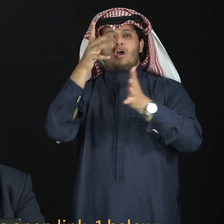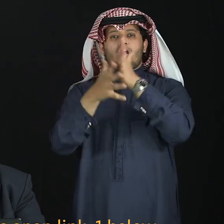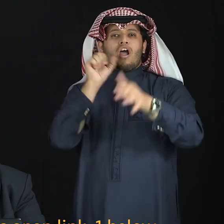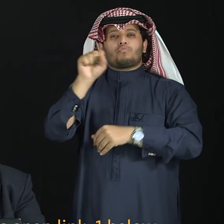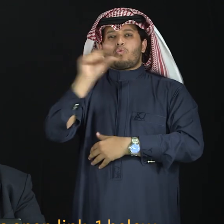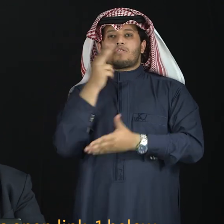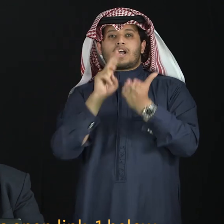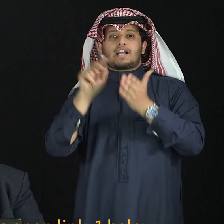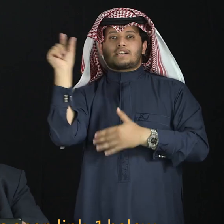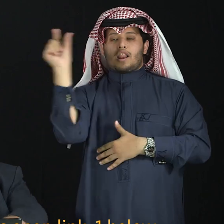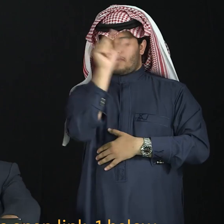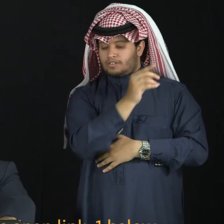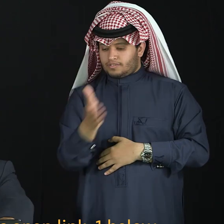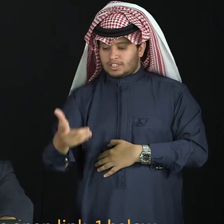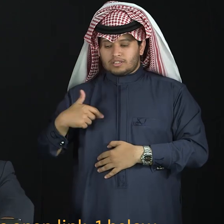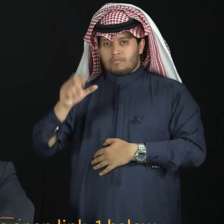So,